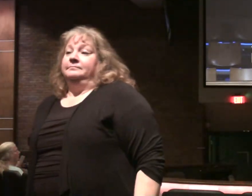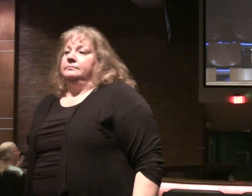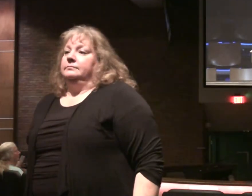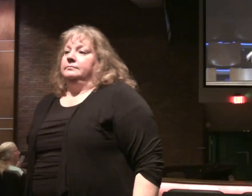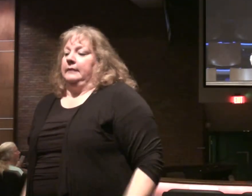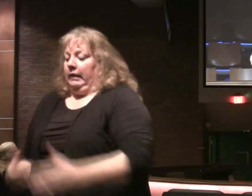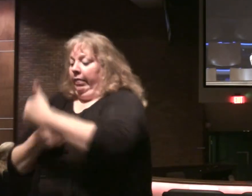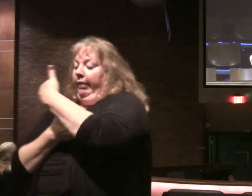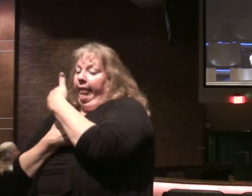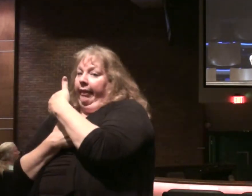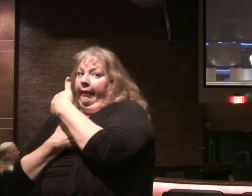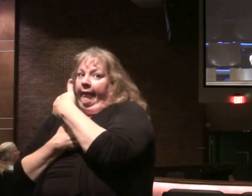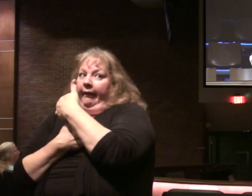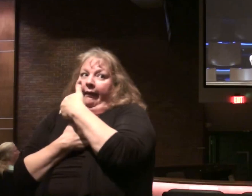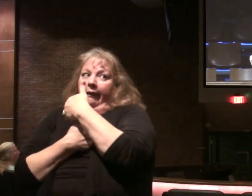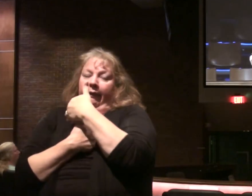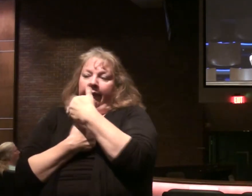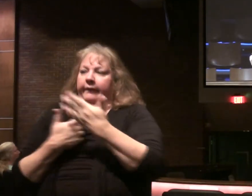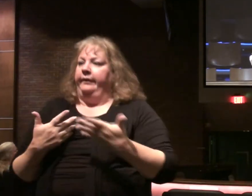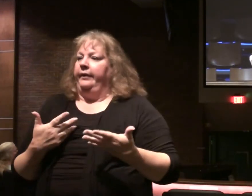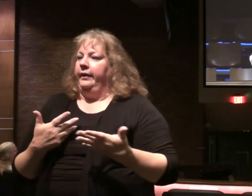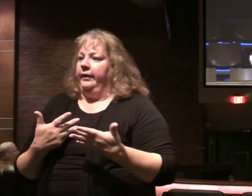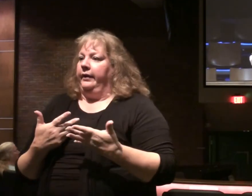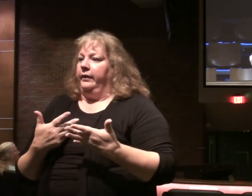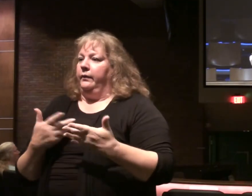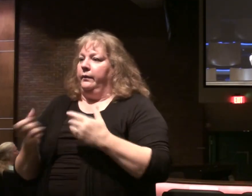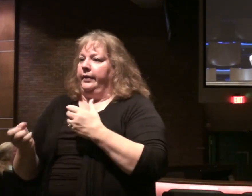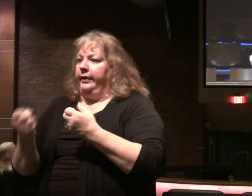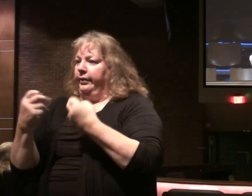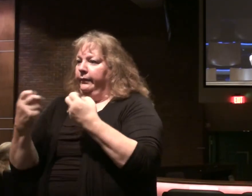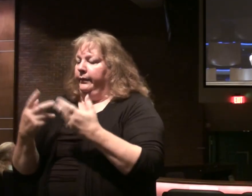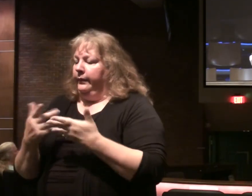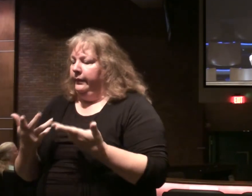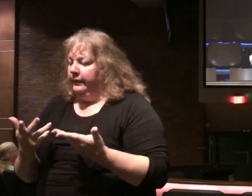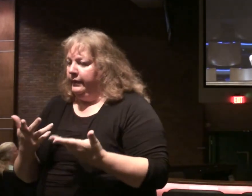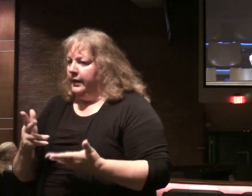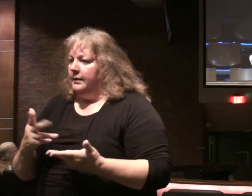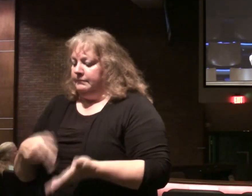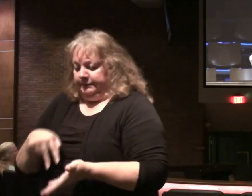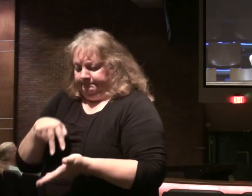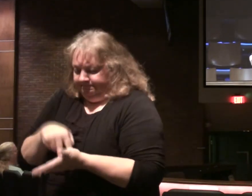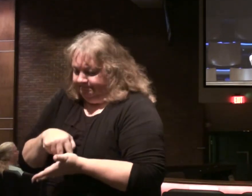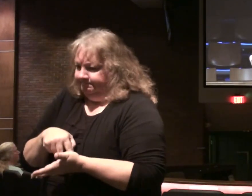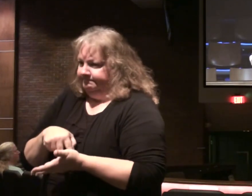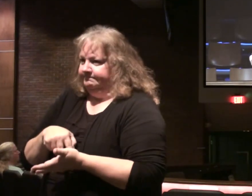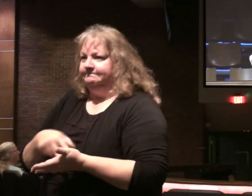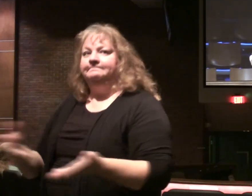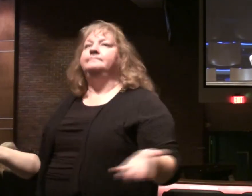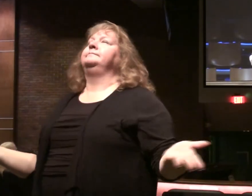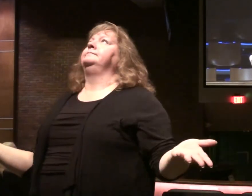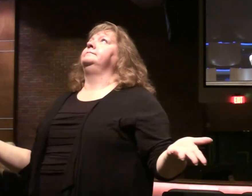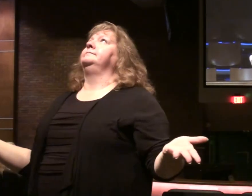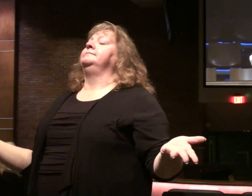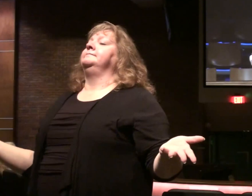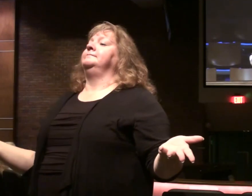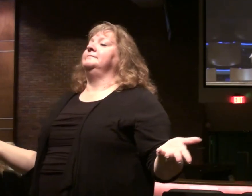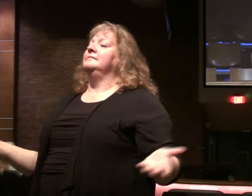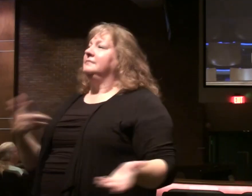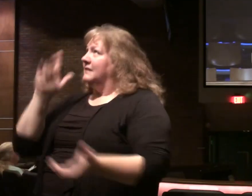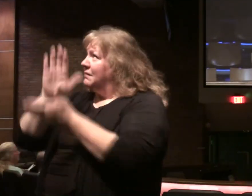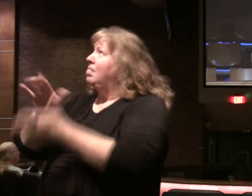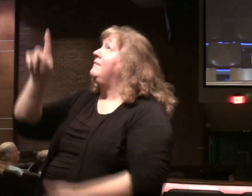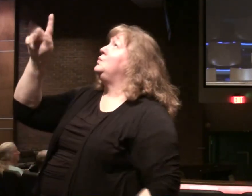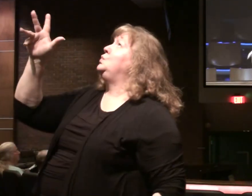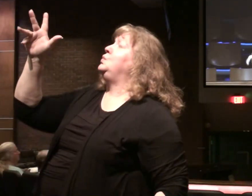And hide behind the pulpit. throw stones at you. For if you stand for the Lord. You believe his